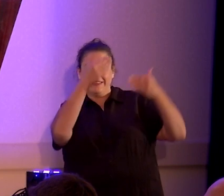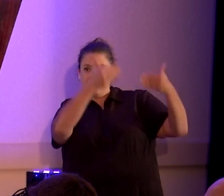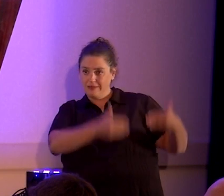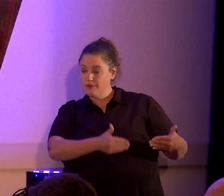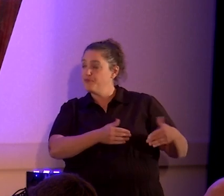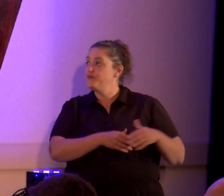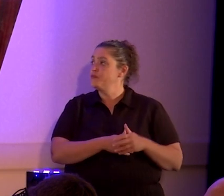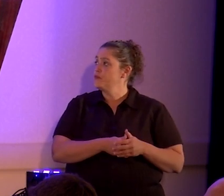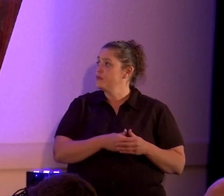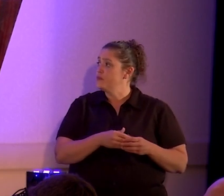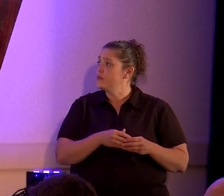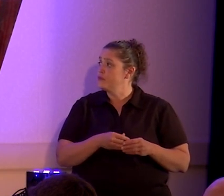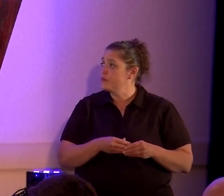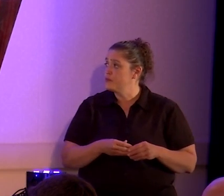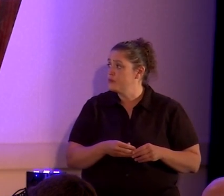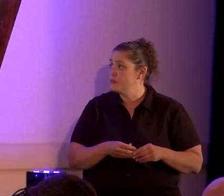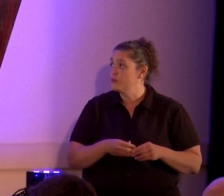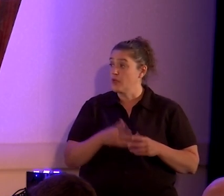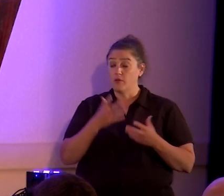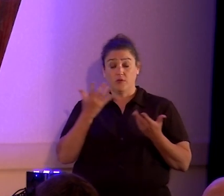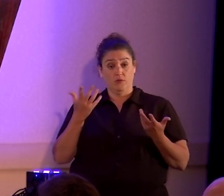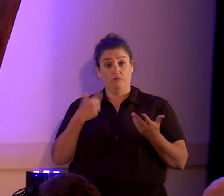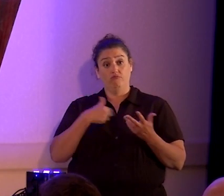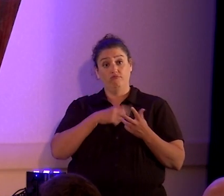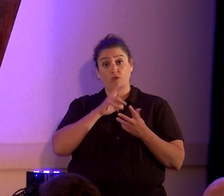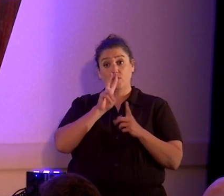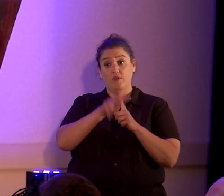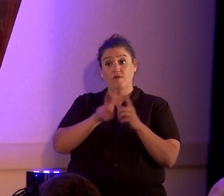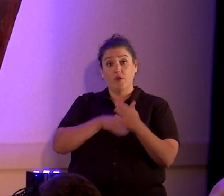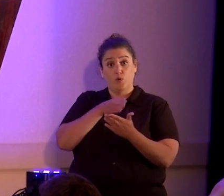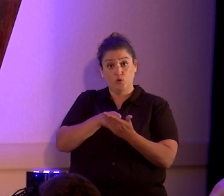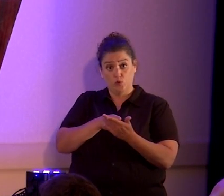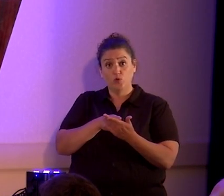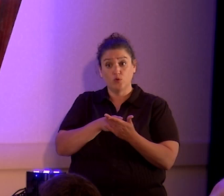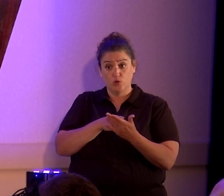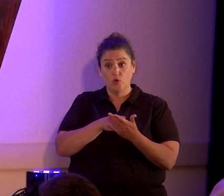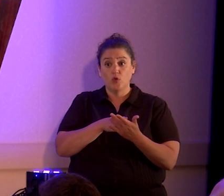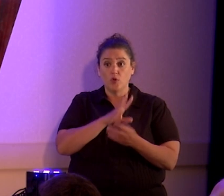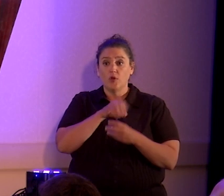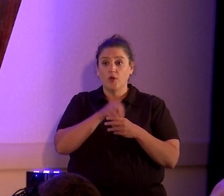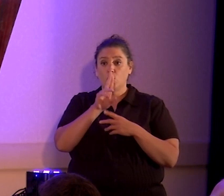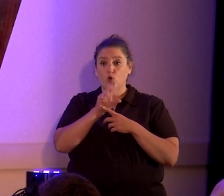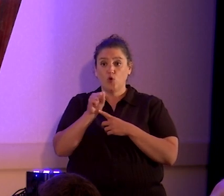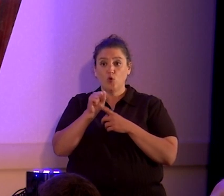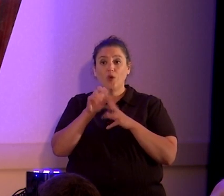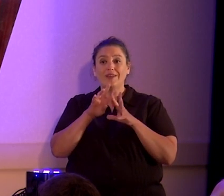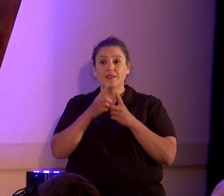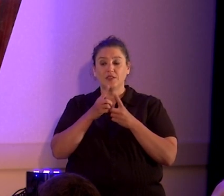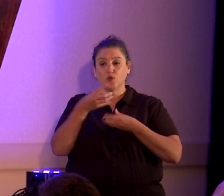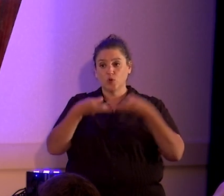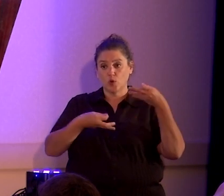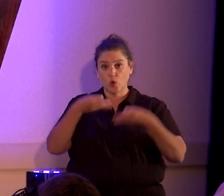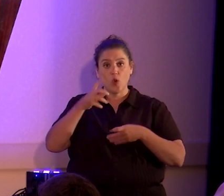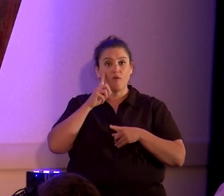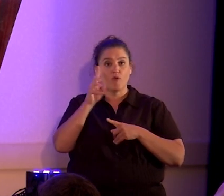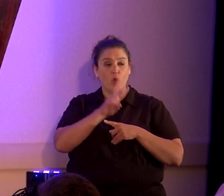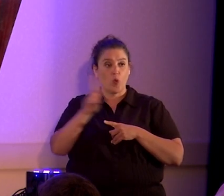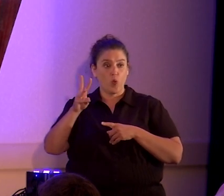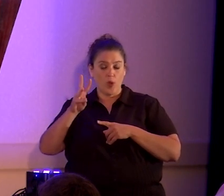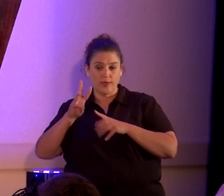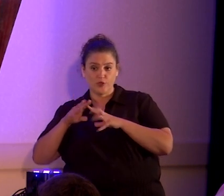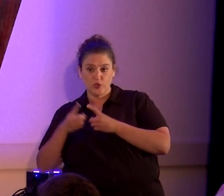what we did was we brought suit, and we have a case in the United States District Court for the Western District of